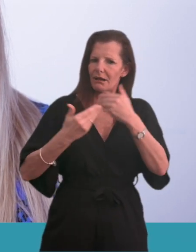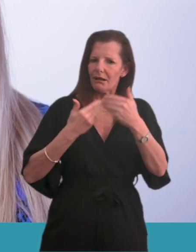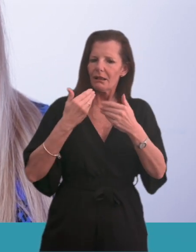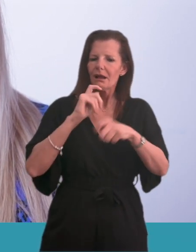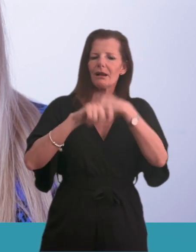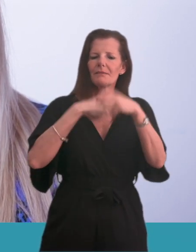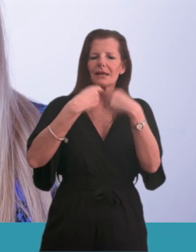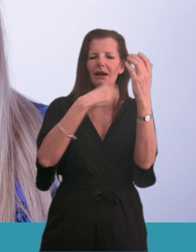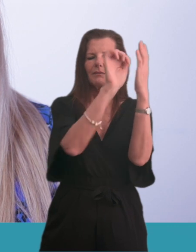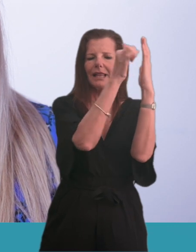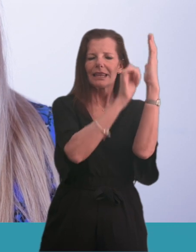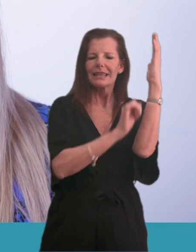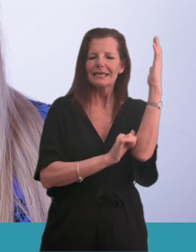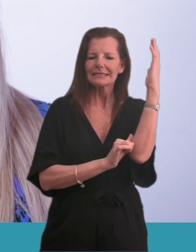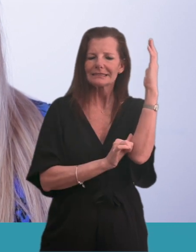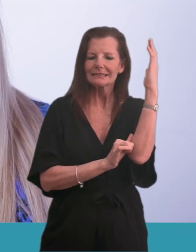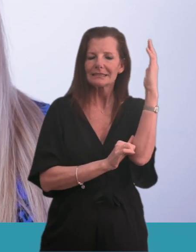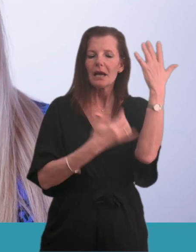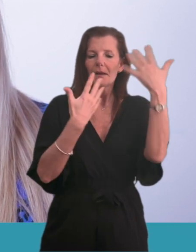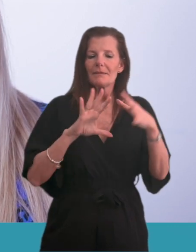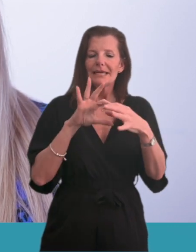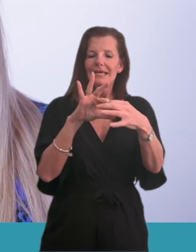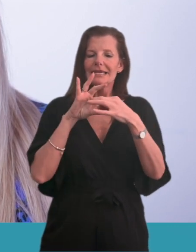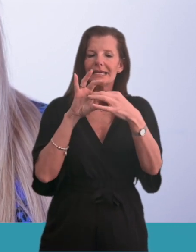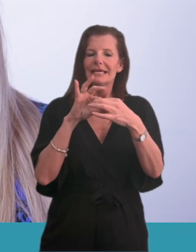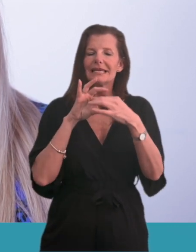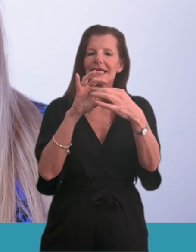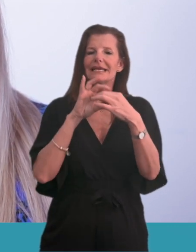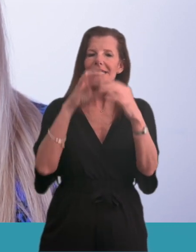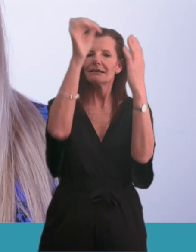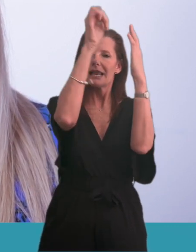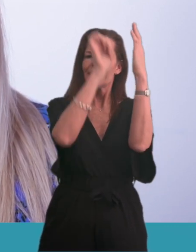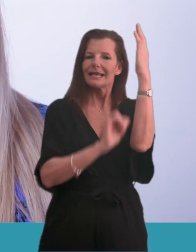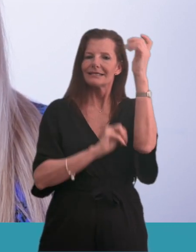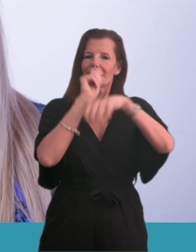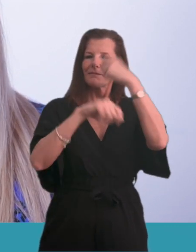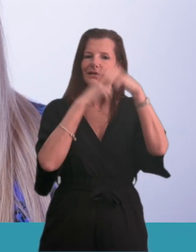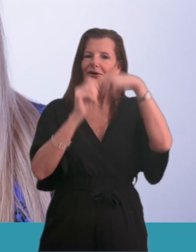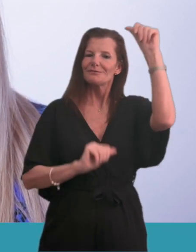list of proposals. We worked together to review the long list which led to the short list.